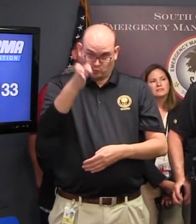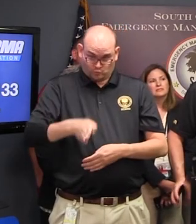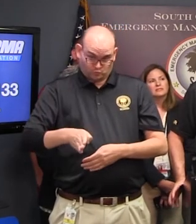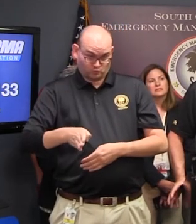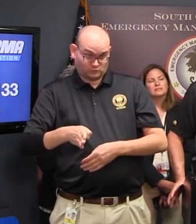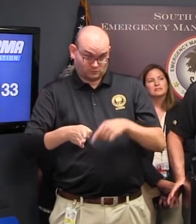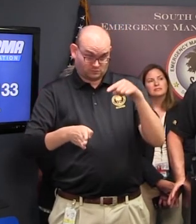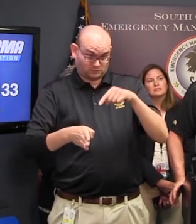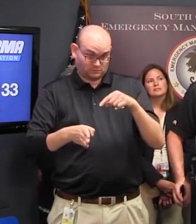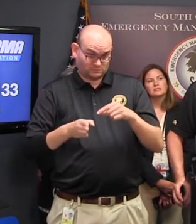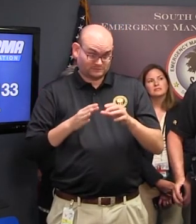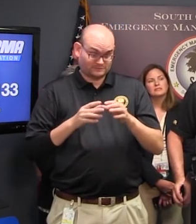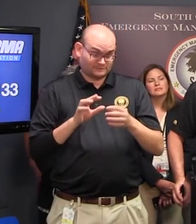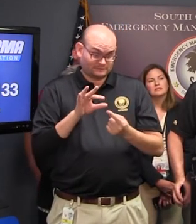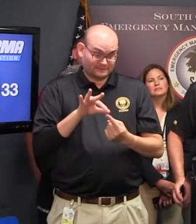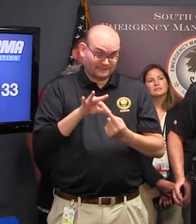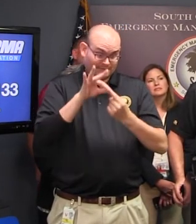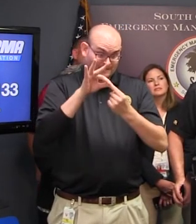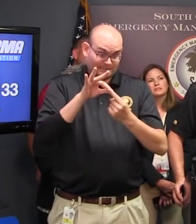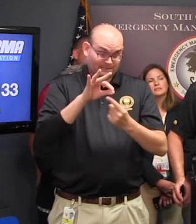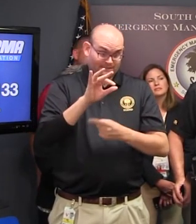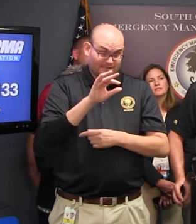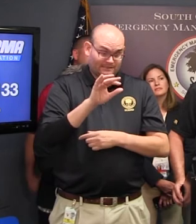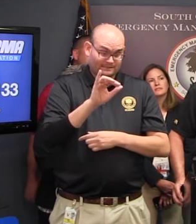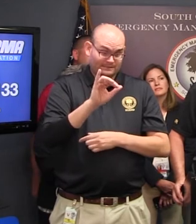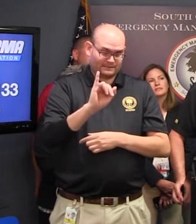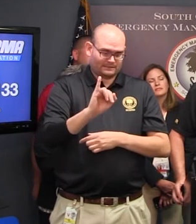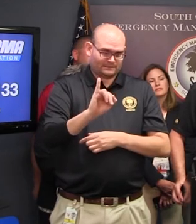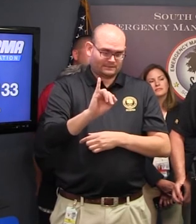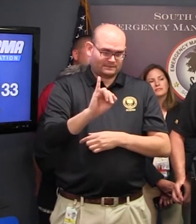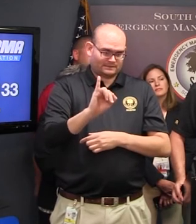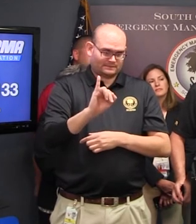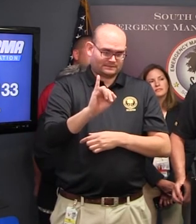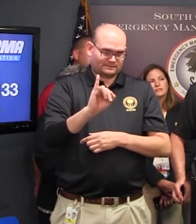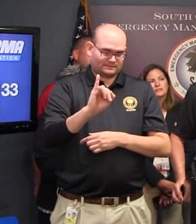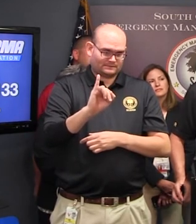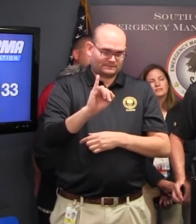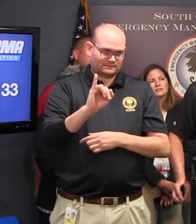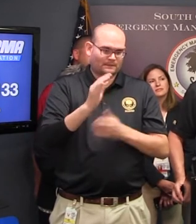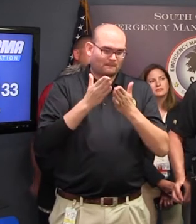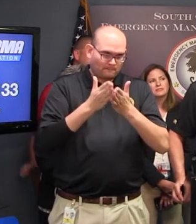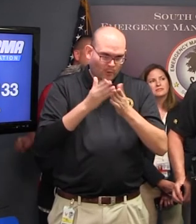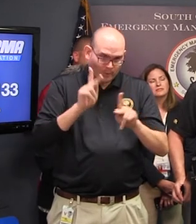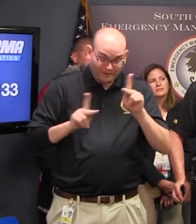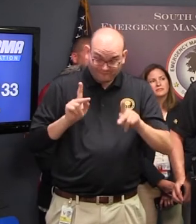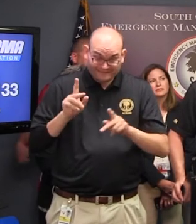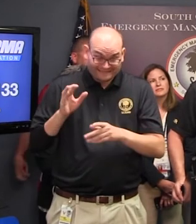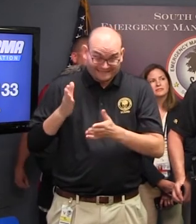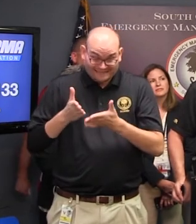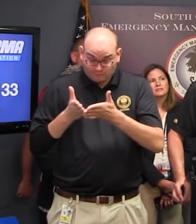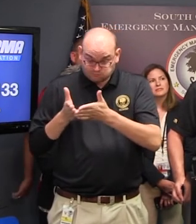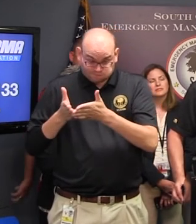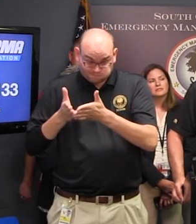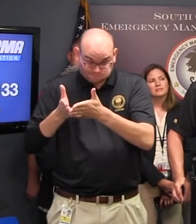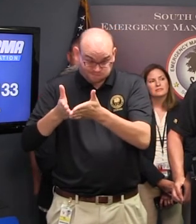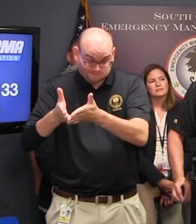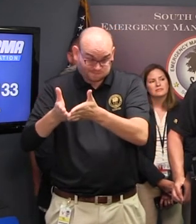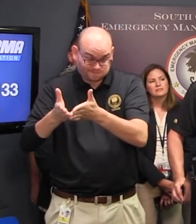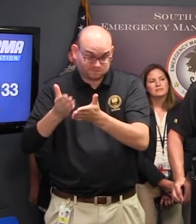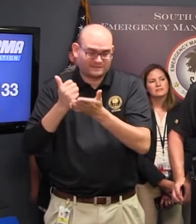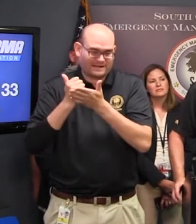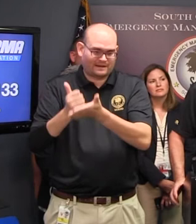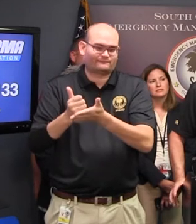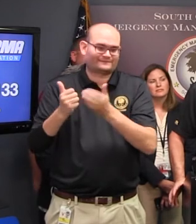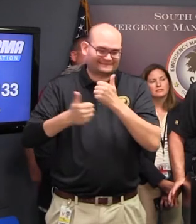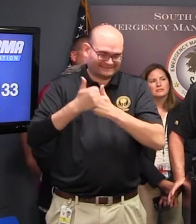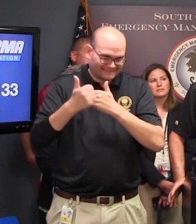to notify transient boaters that may be passing through the state of any dangers that may be pending and we are doing that on a regular